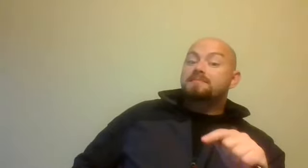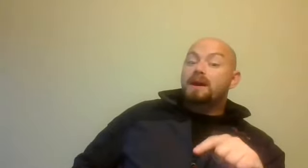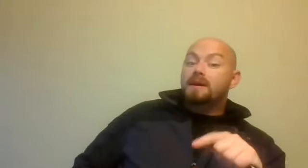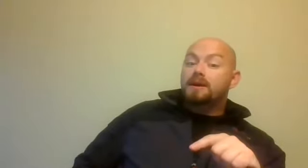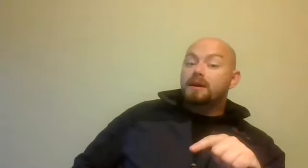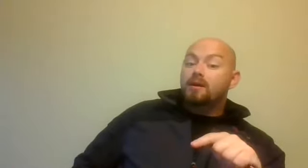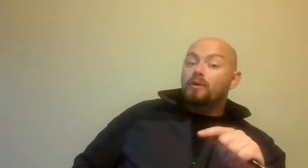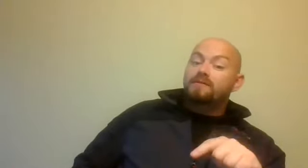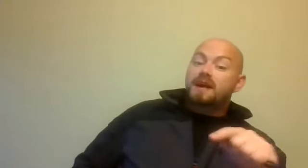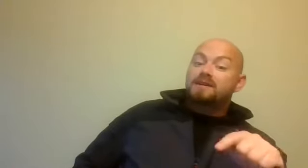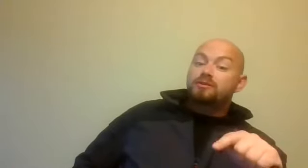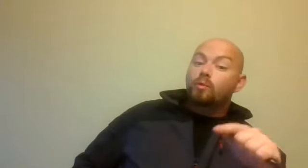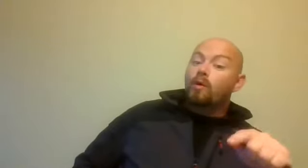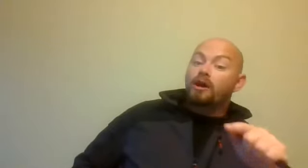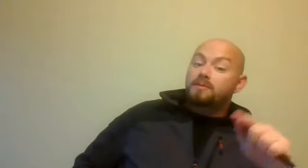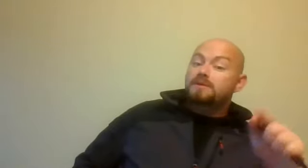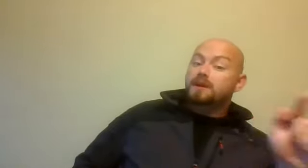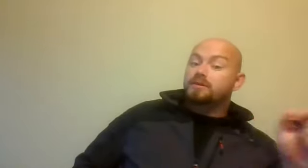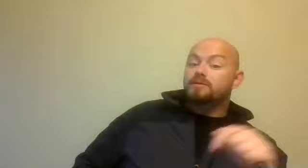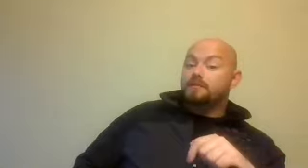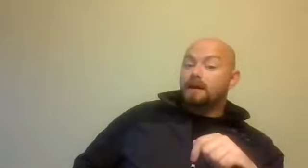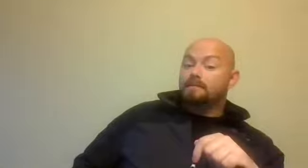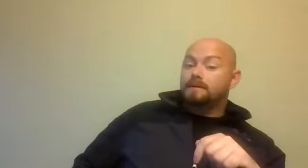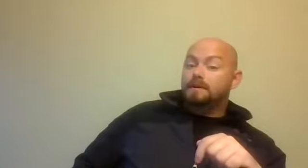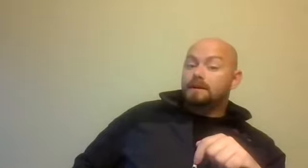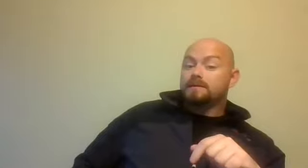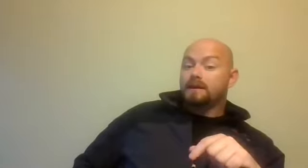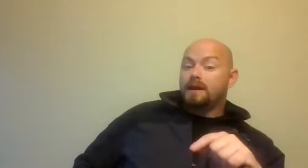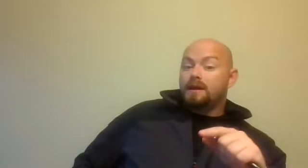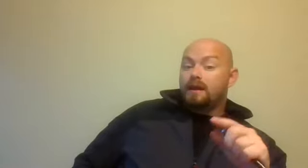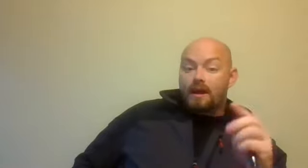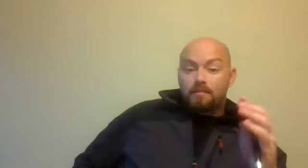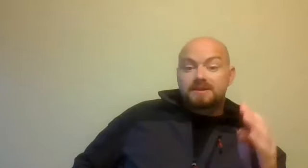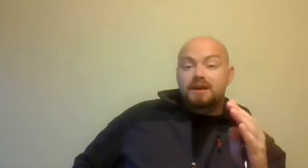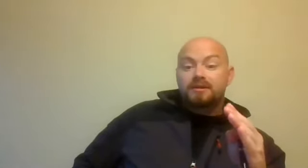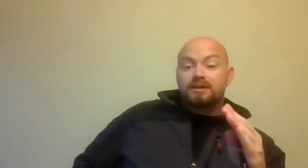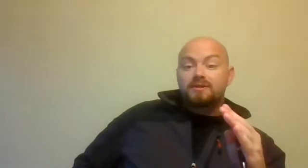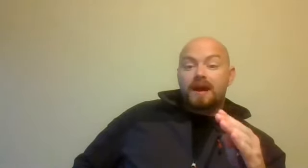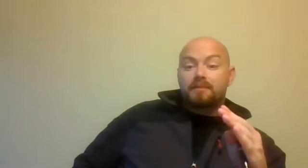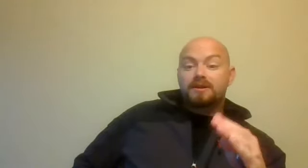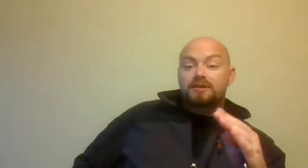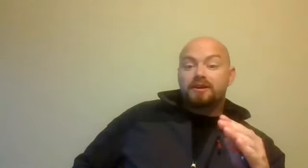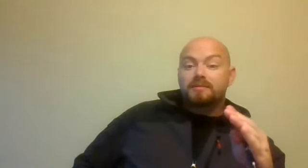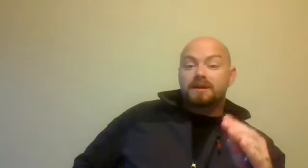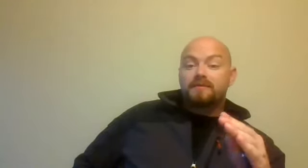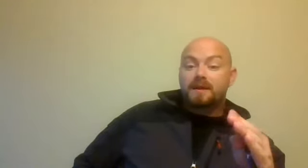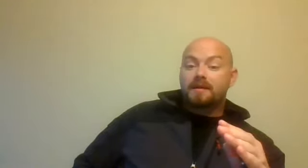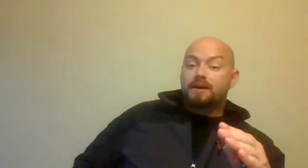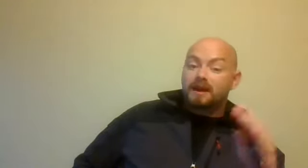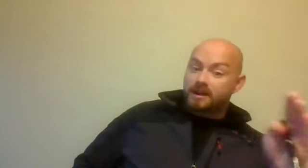this pandemic, we have started to work on a business continuity plan. A business continuity plan being designed in the middle of a pandemic is